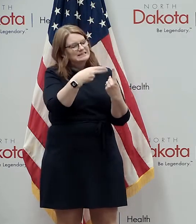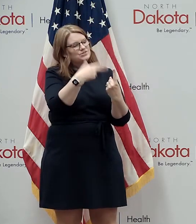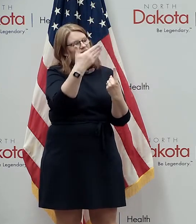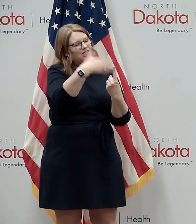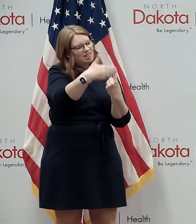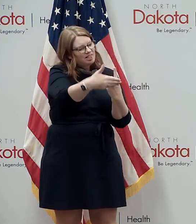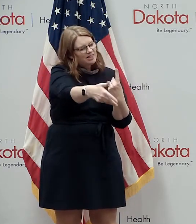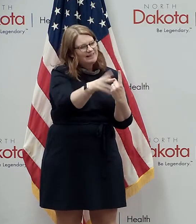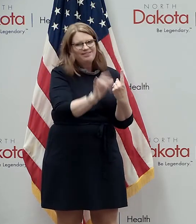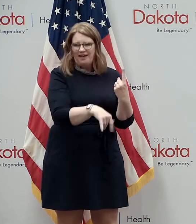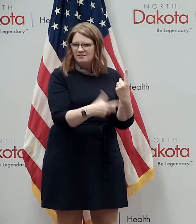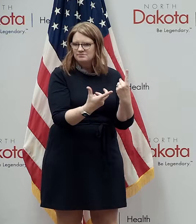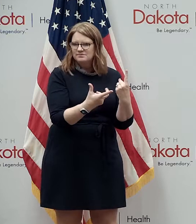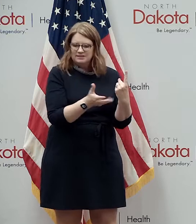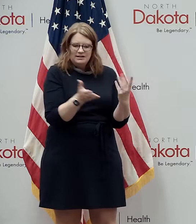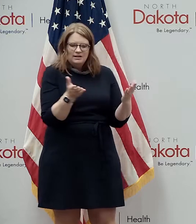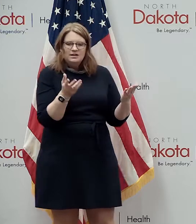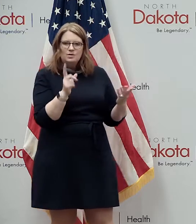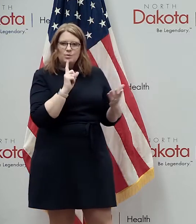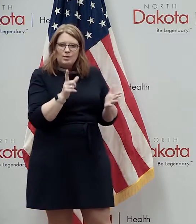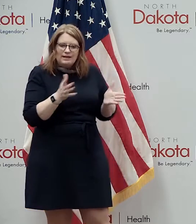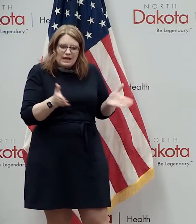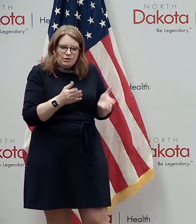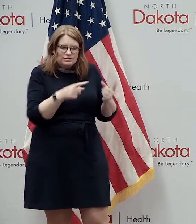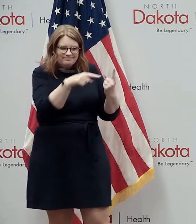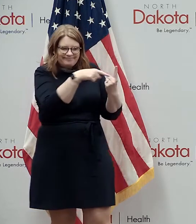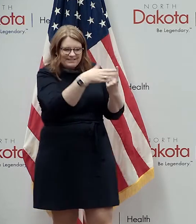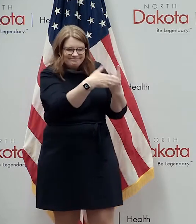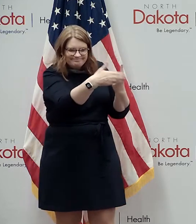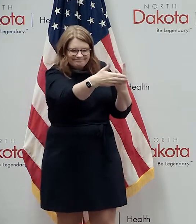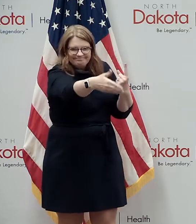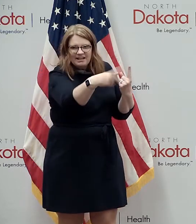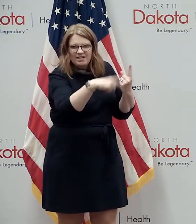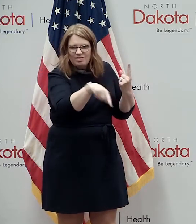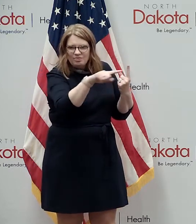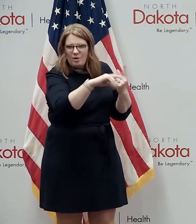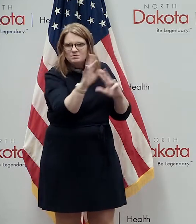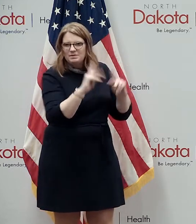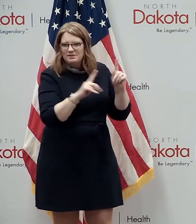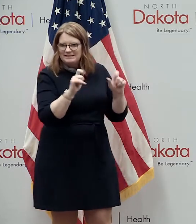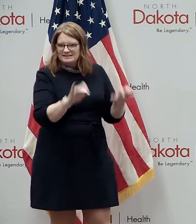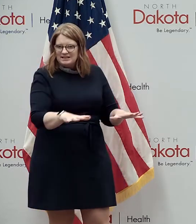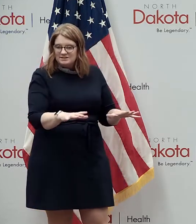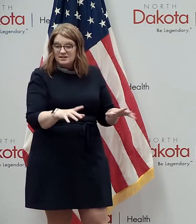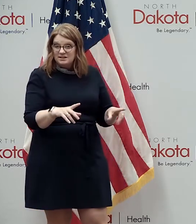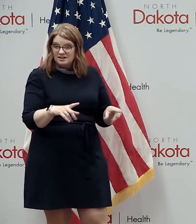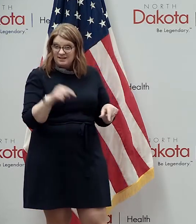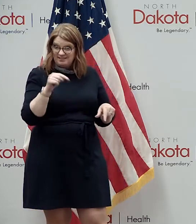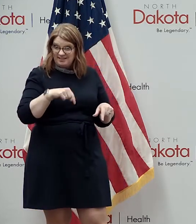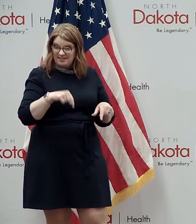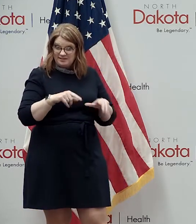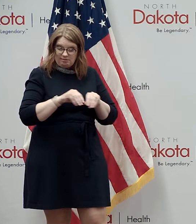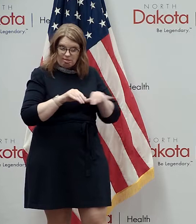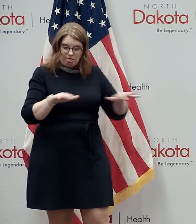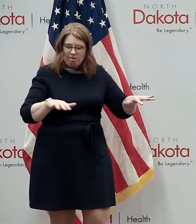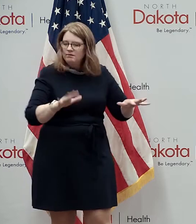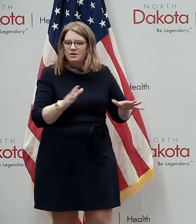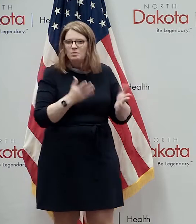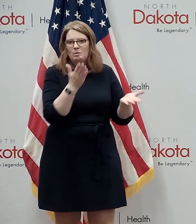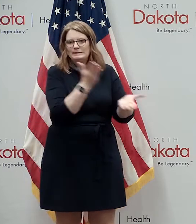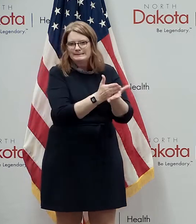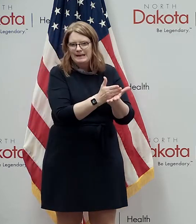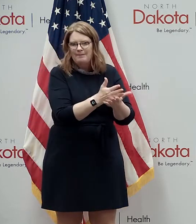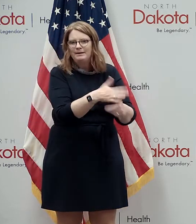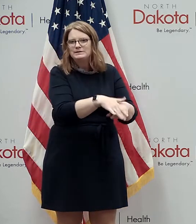individuals to get tested uh and again uh help slow the spread of this contagious virus uh